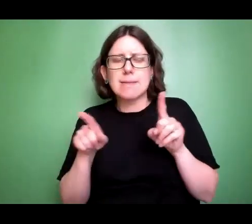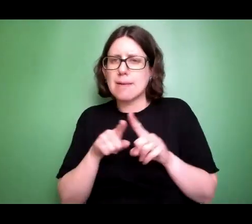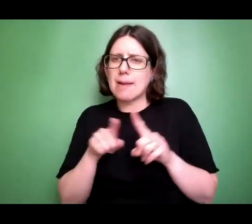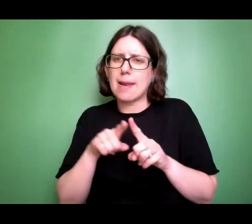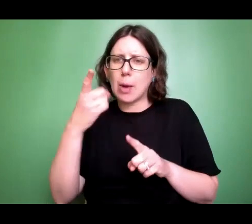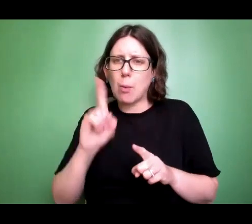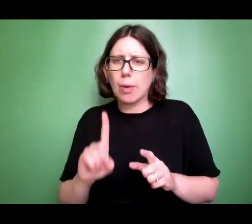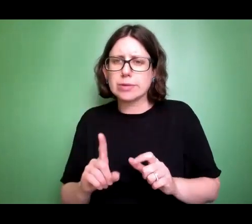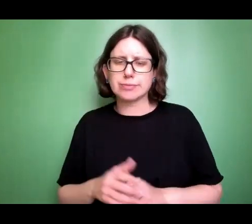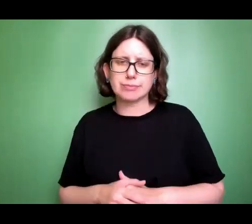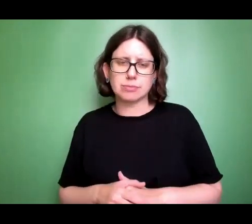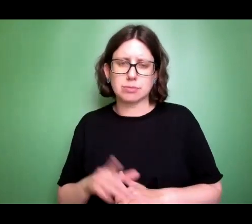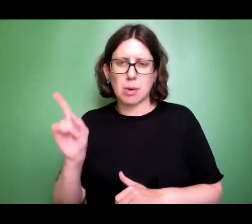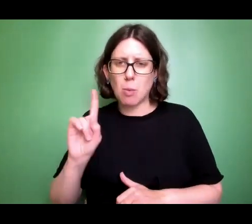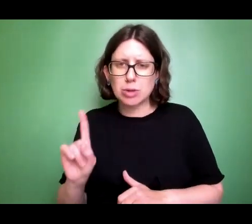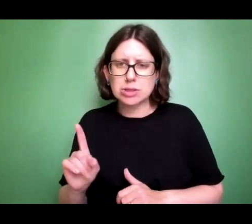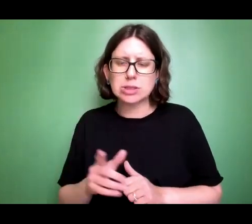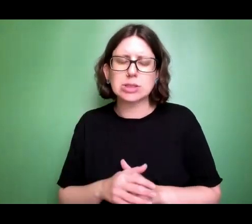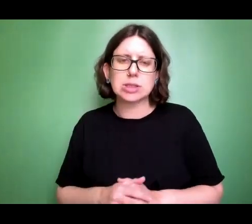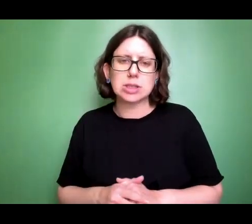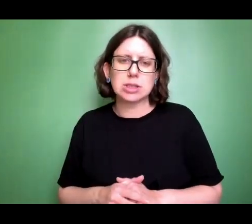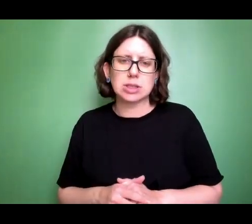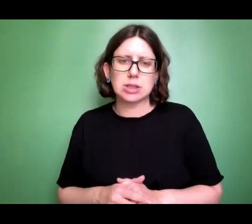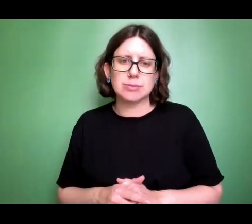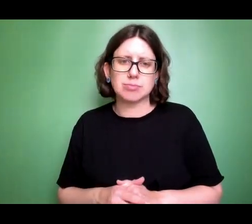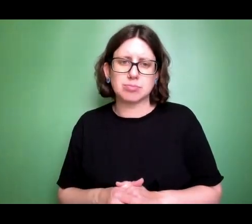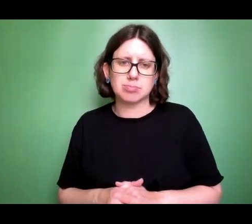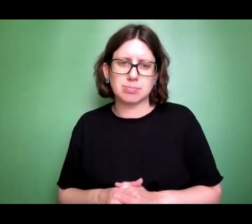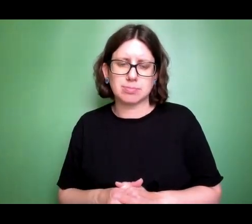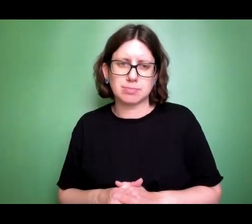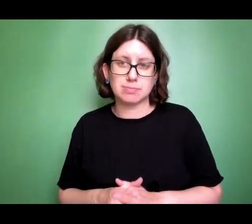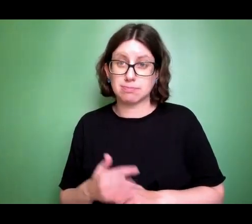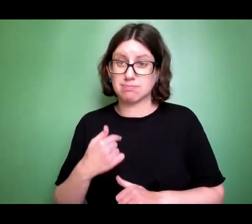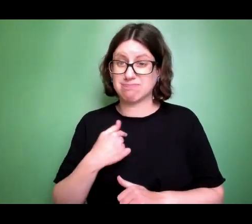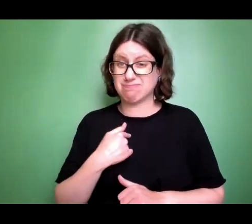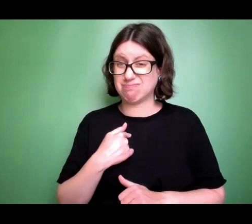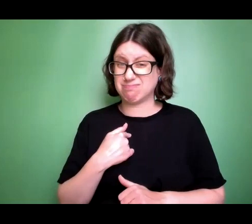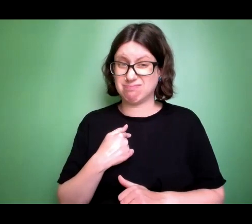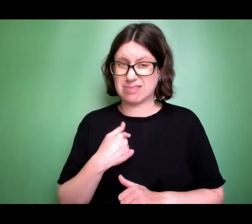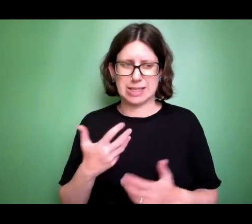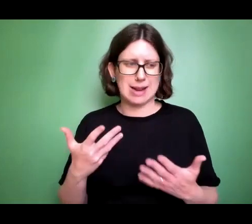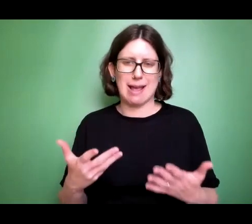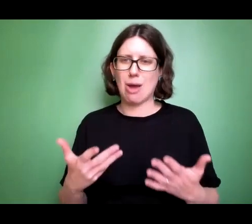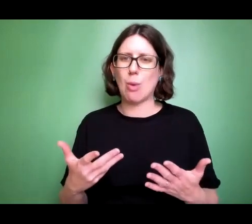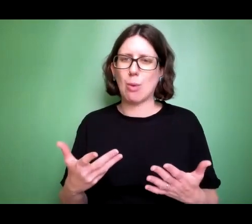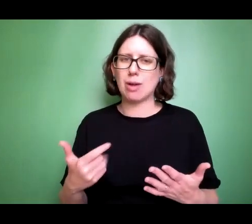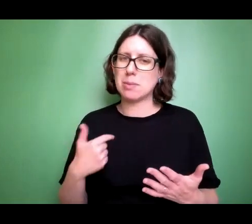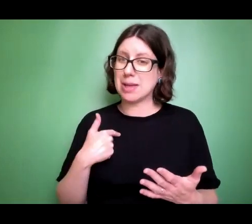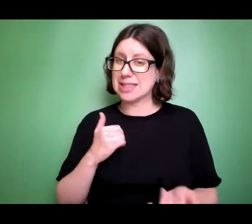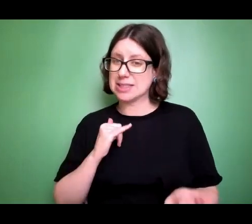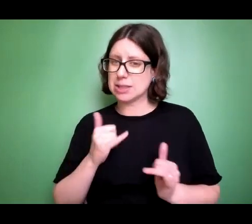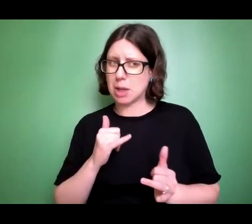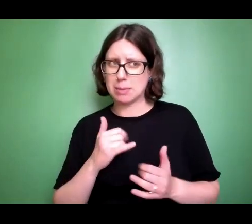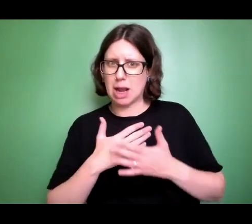experience love? Because if I'm honest, you know, even right now, even I can still be afraid of love.